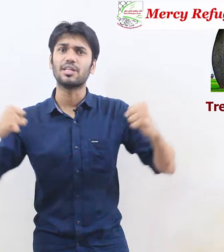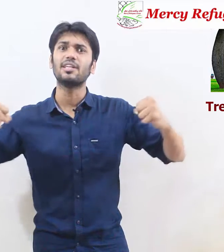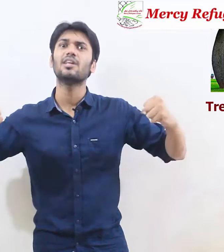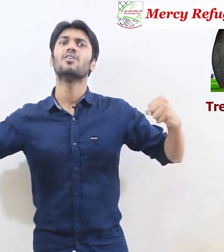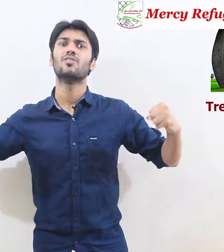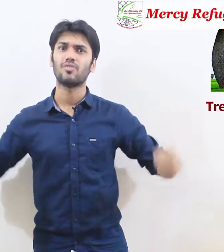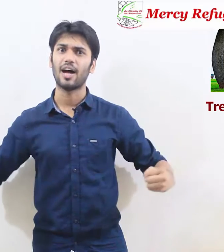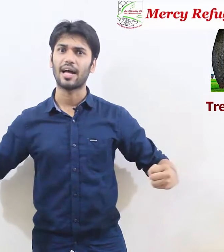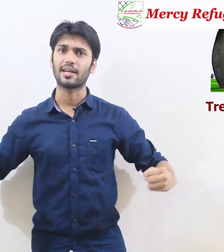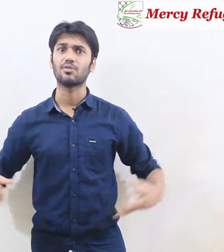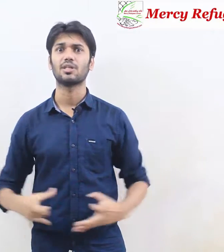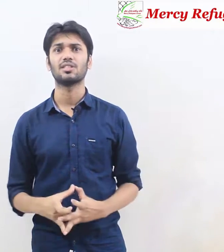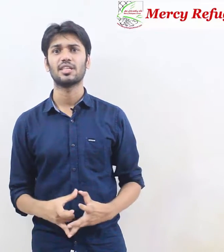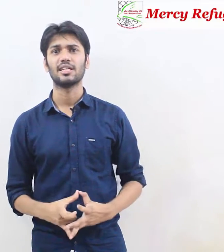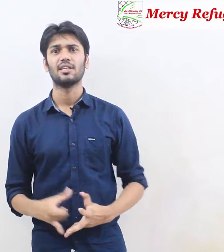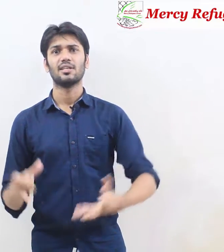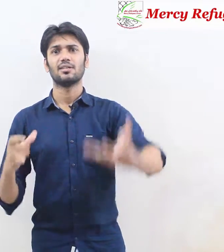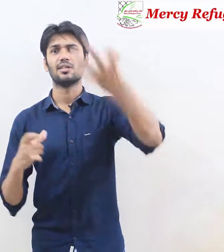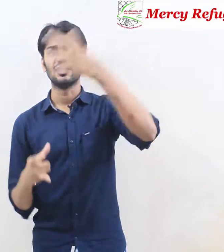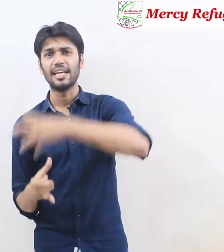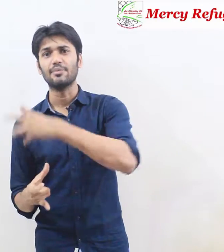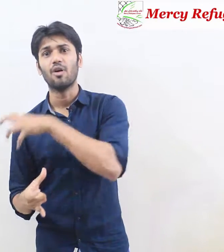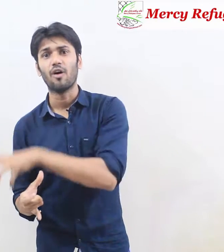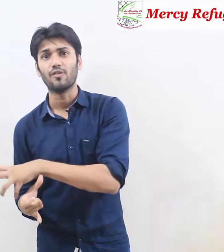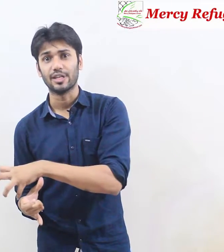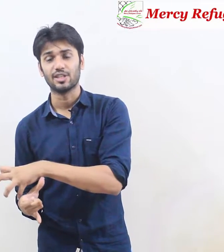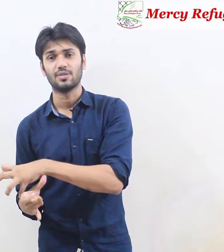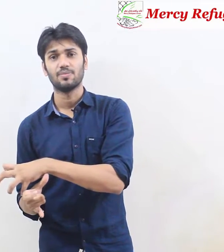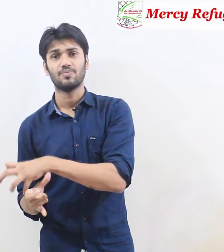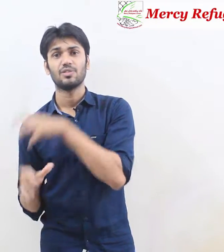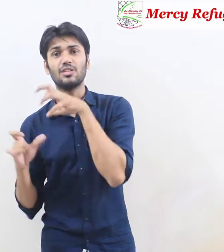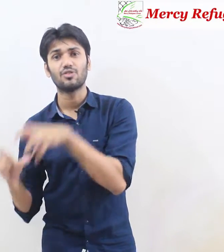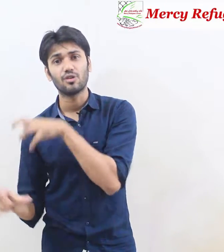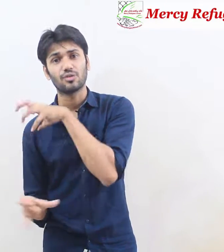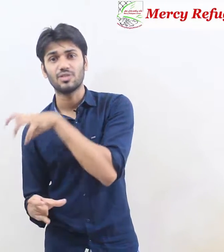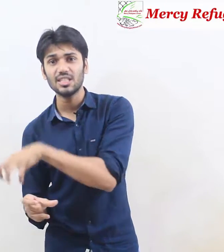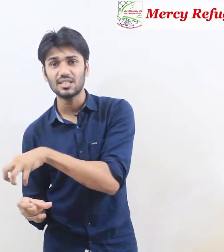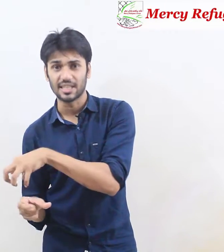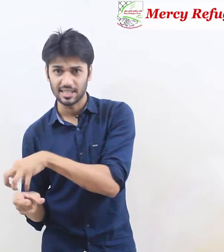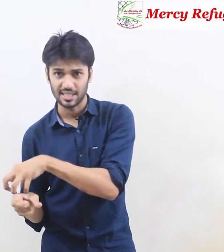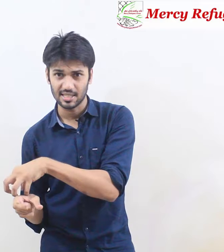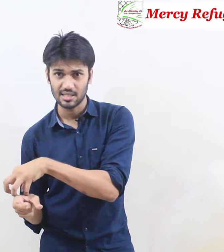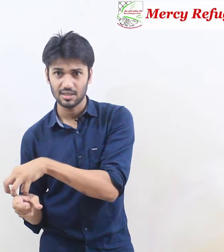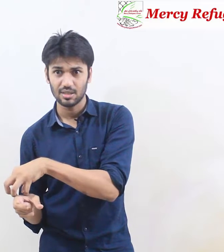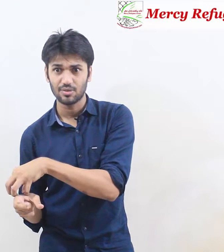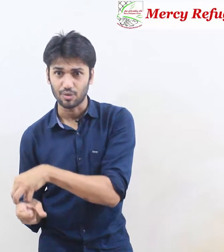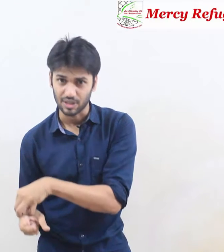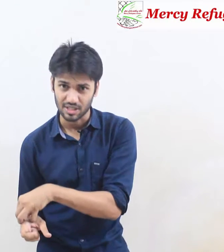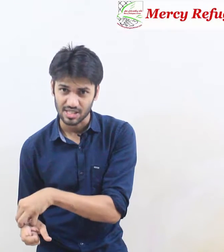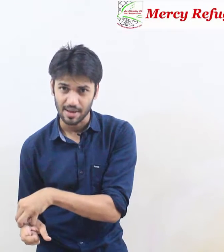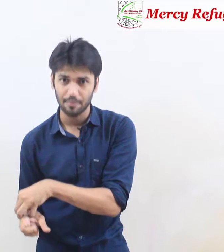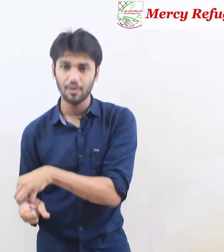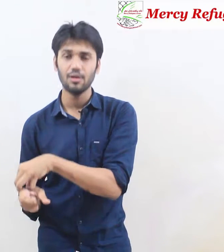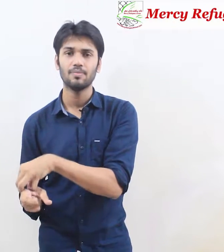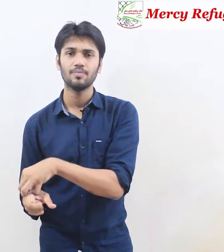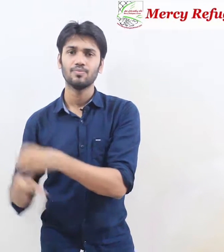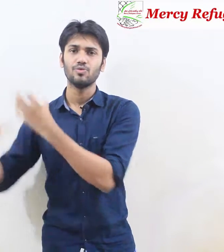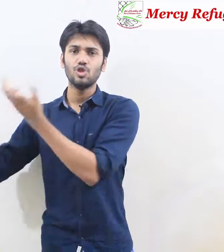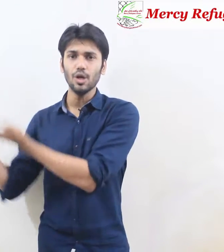get fat and we can say the name of it in front of this sentence for example Joe